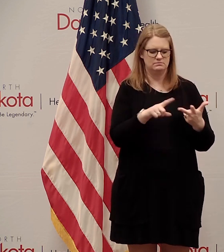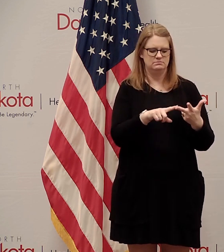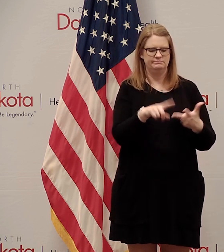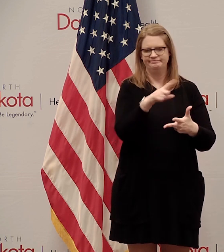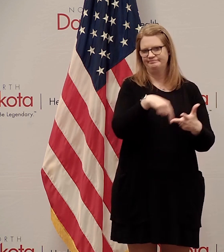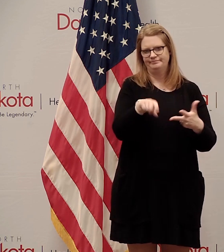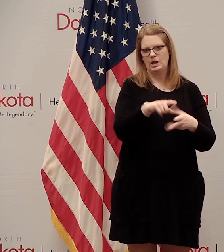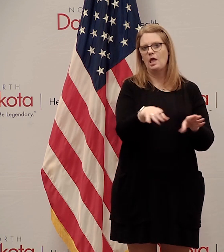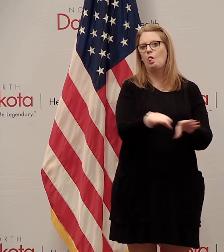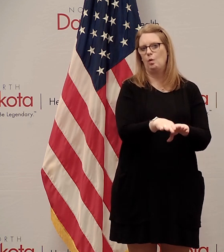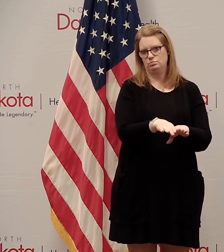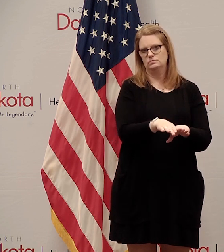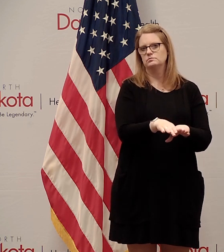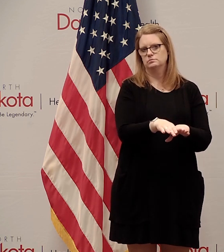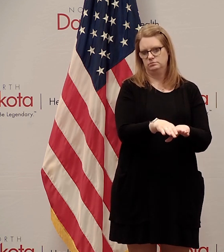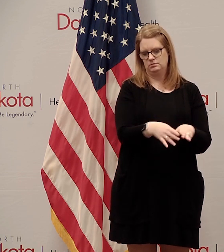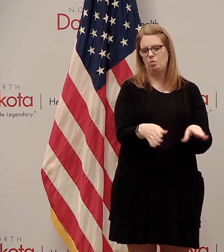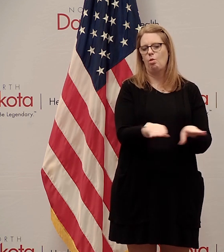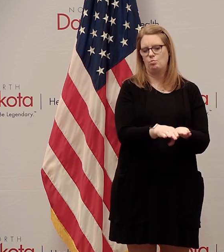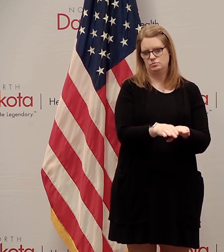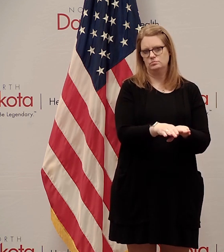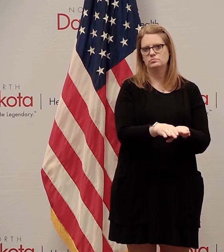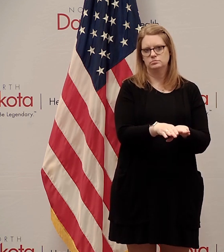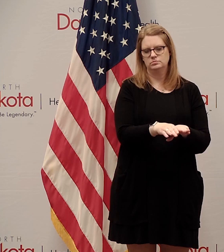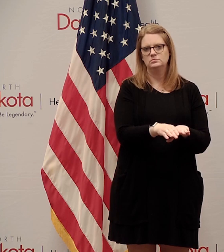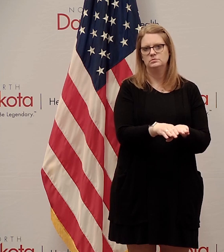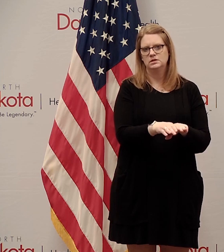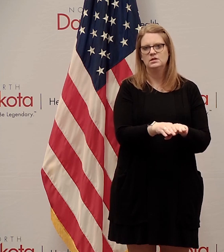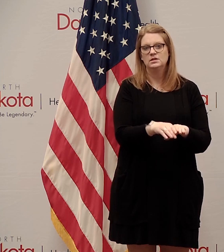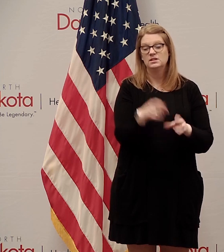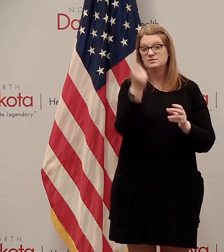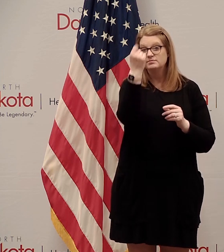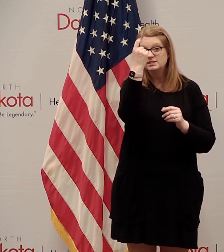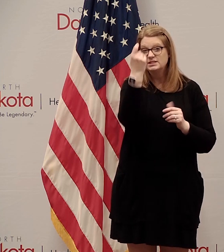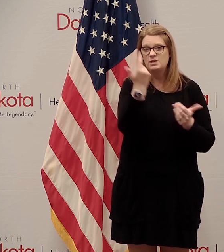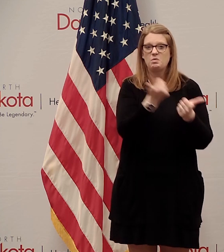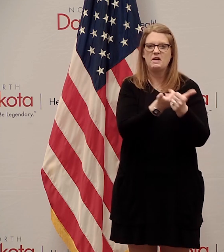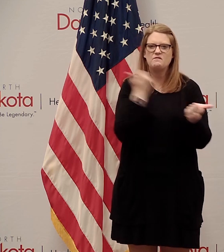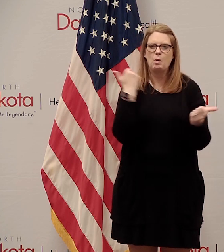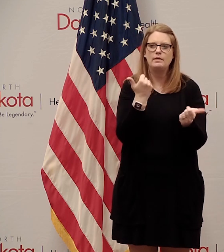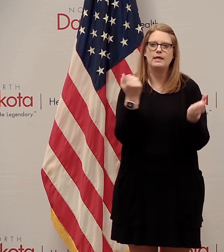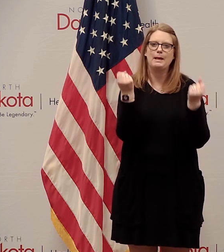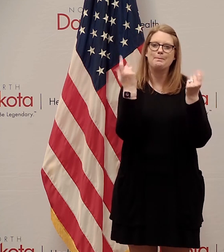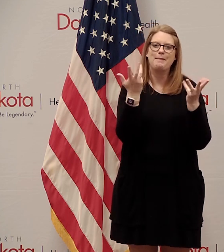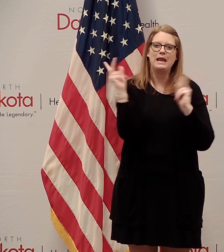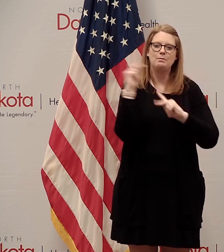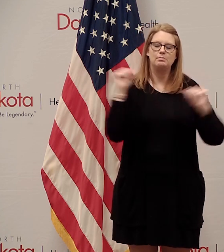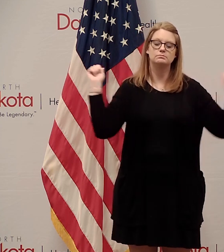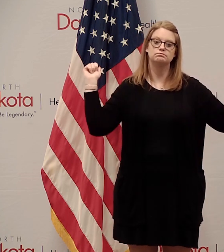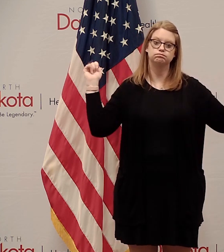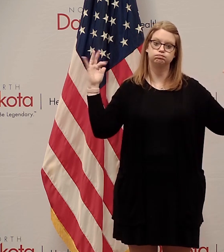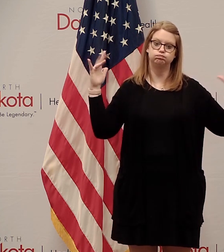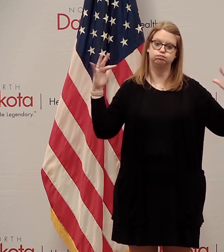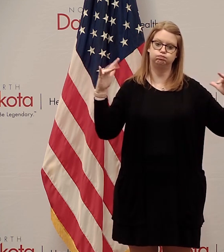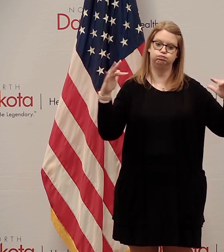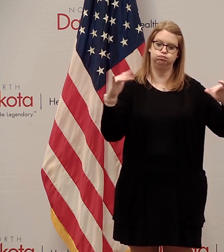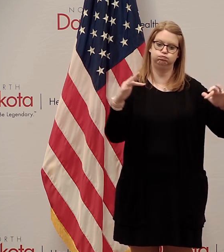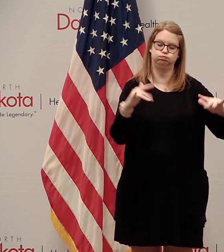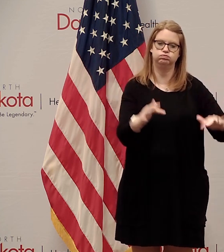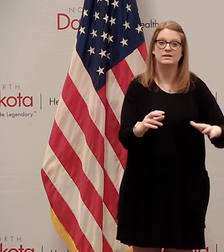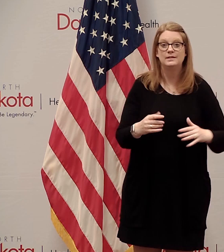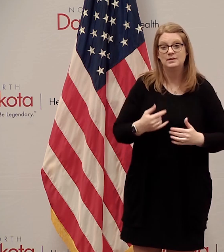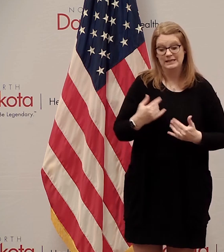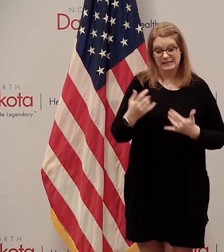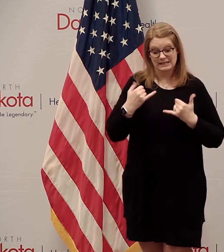going to remain closed again we're trying to avoid having the really large gatherings as we dial back up the amount of